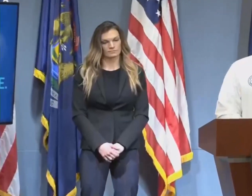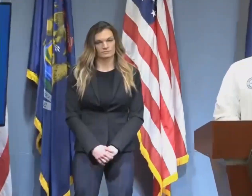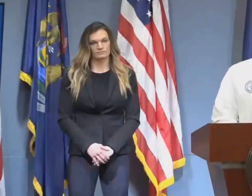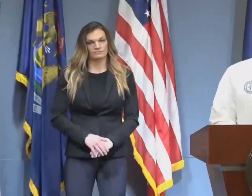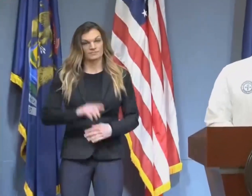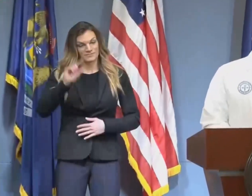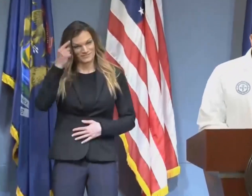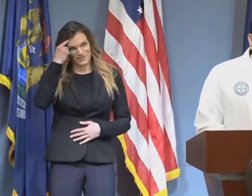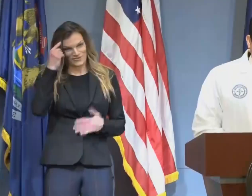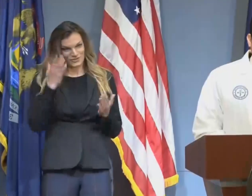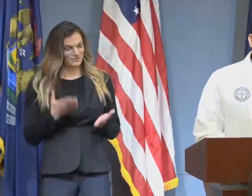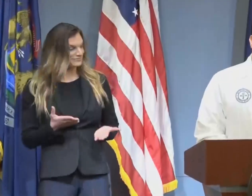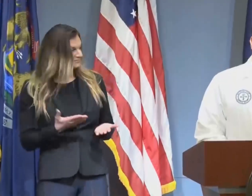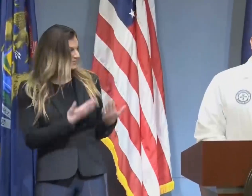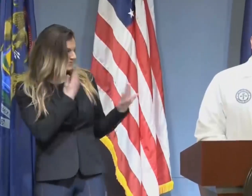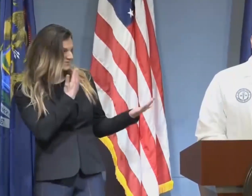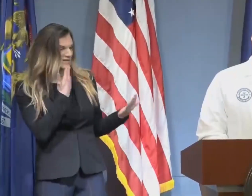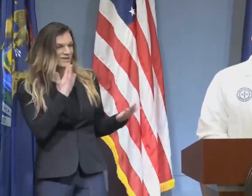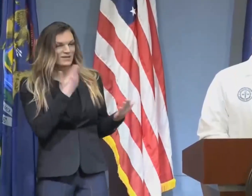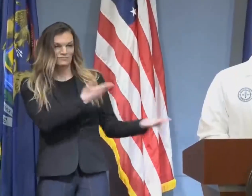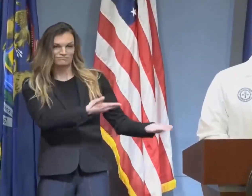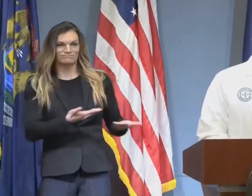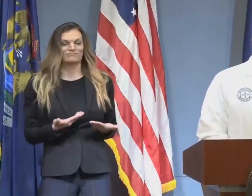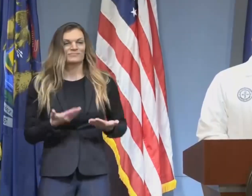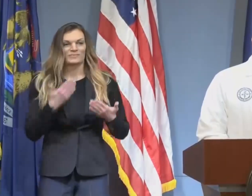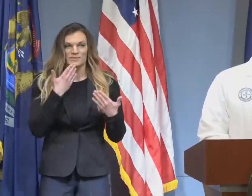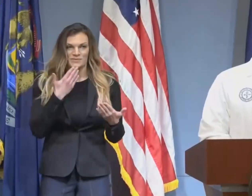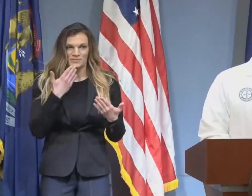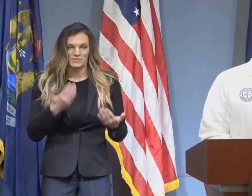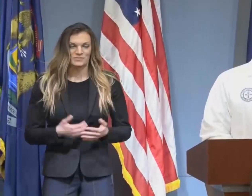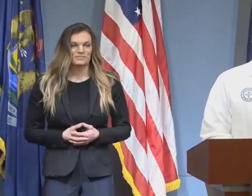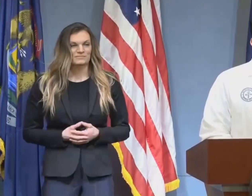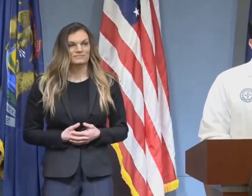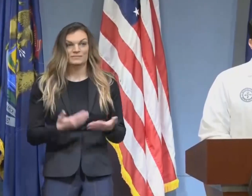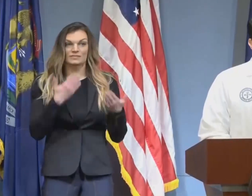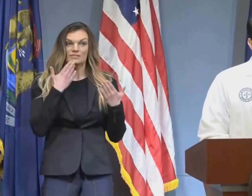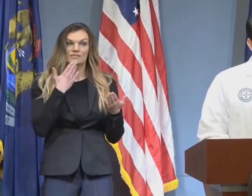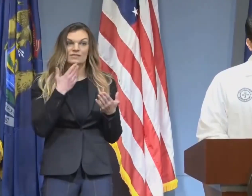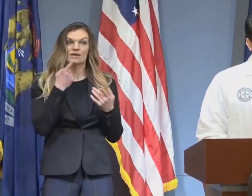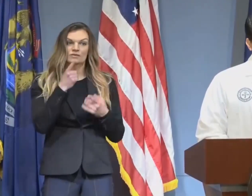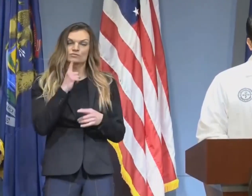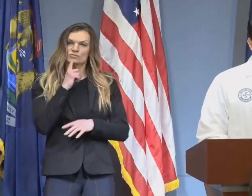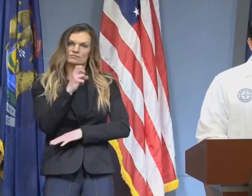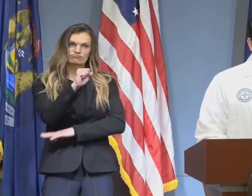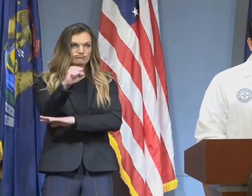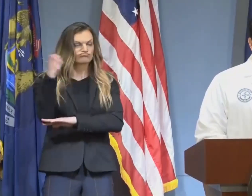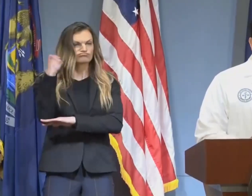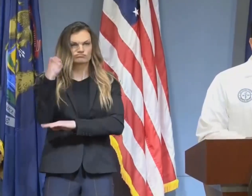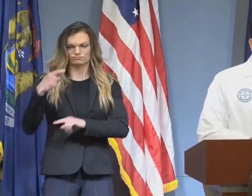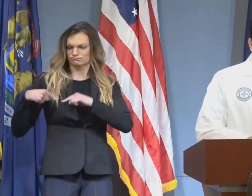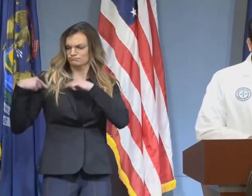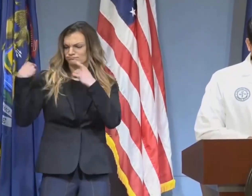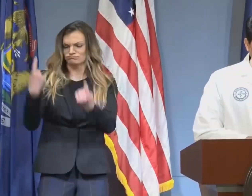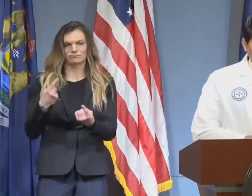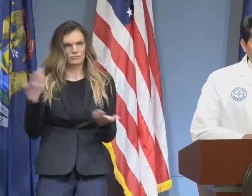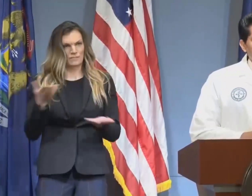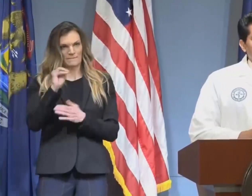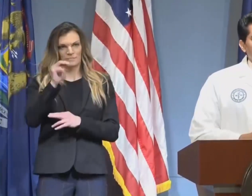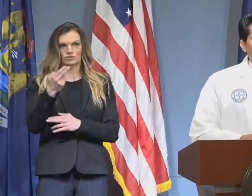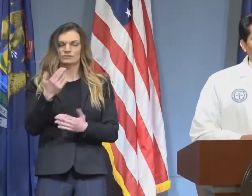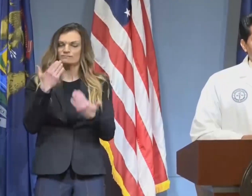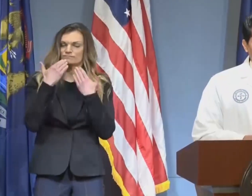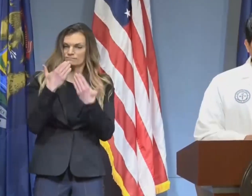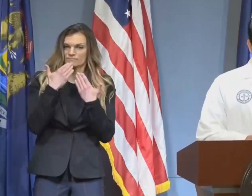Governor, thank you for having me here today and thank you for your service to Michigan during these unprecedented times. I greatly